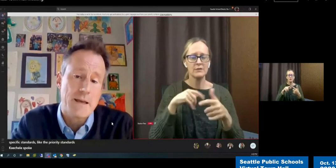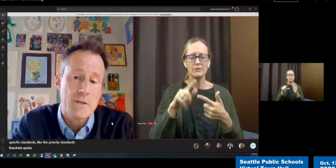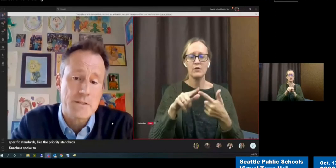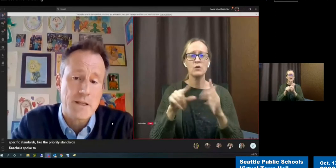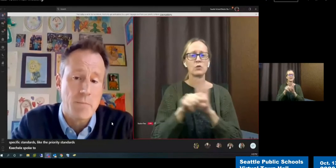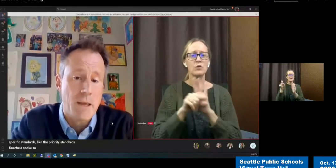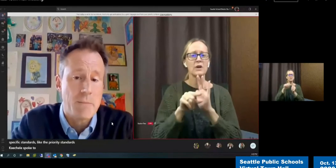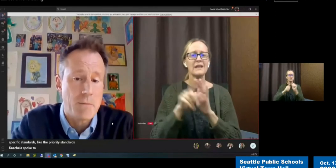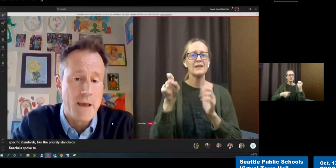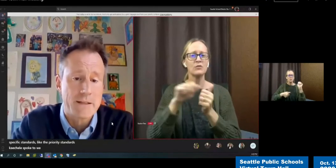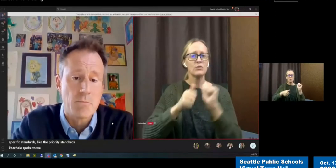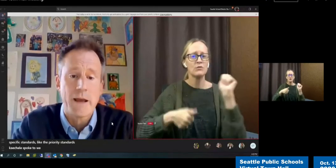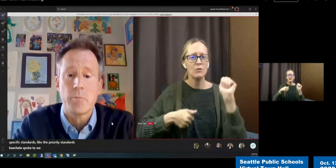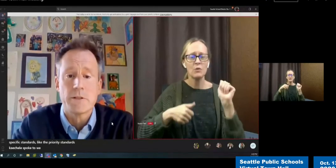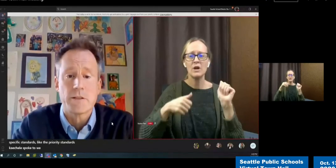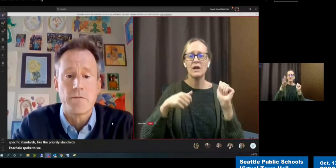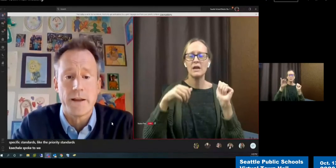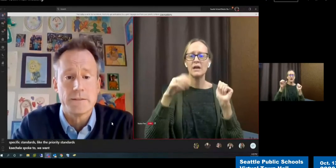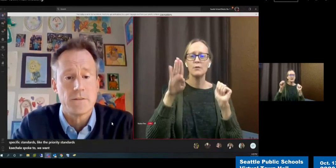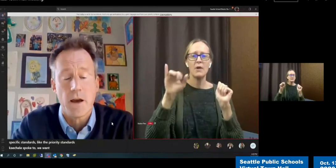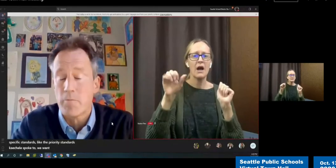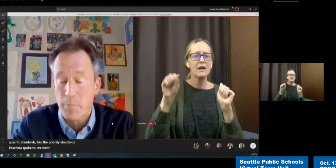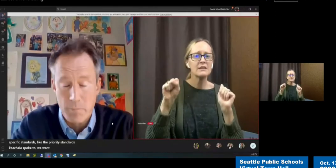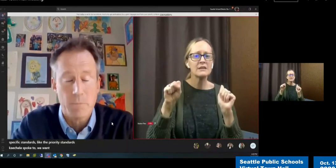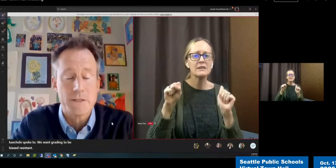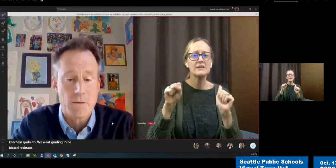assignments that may be impacted by implicit bias.